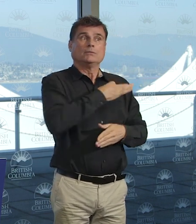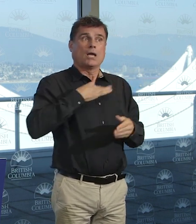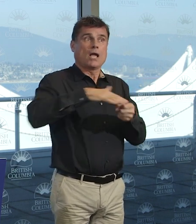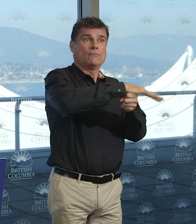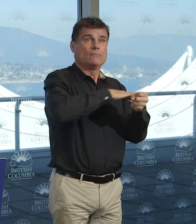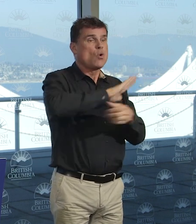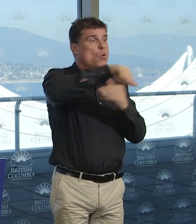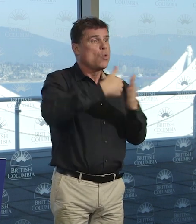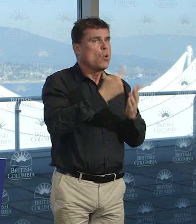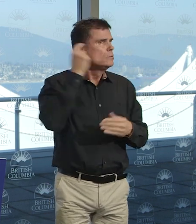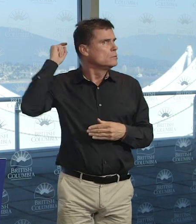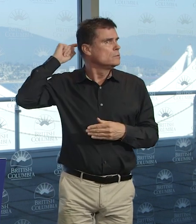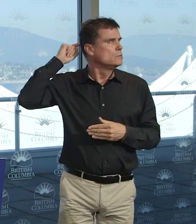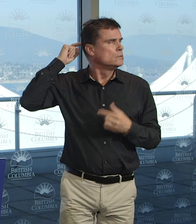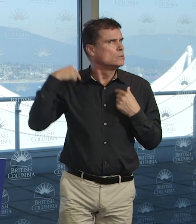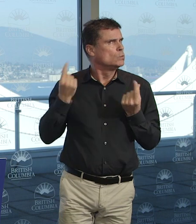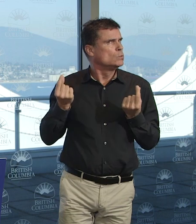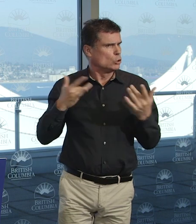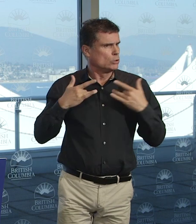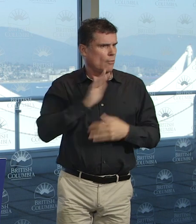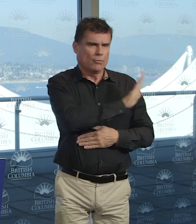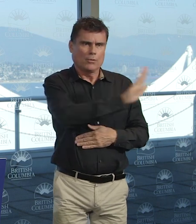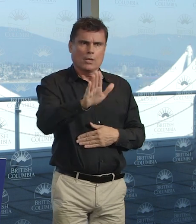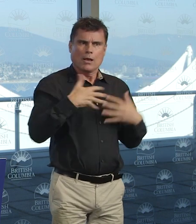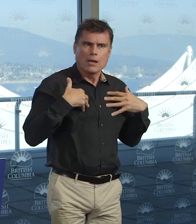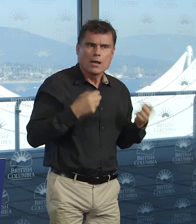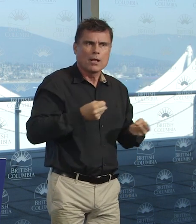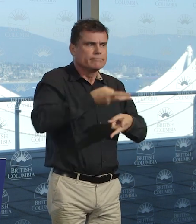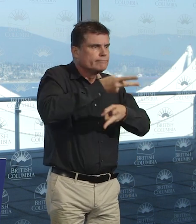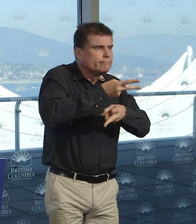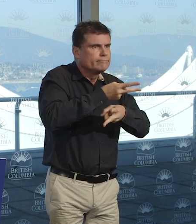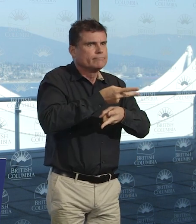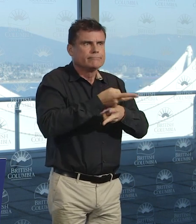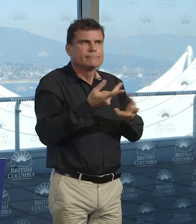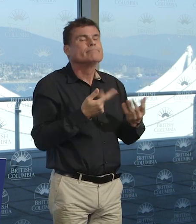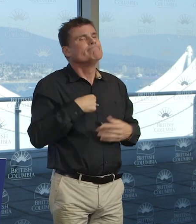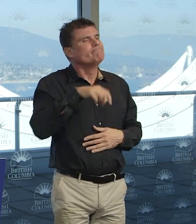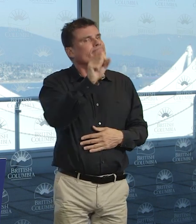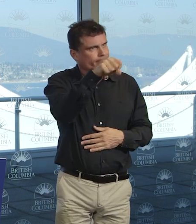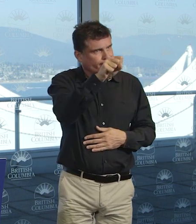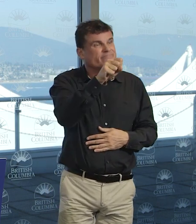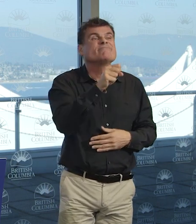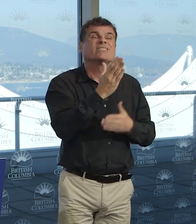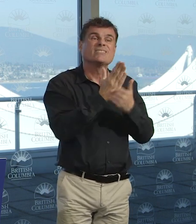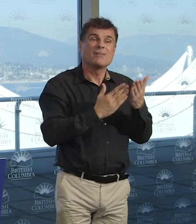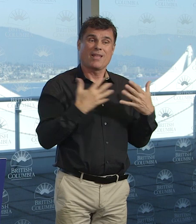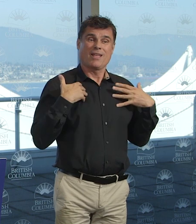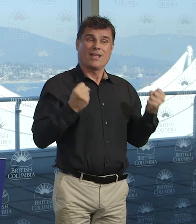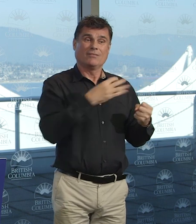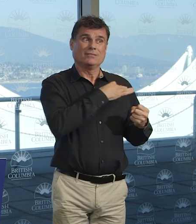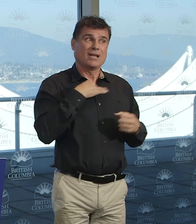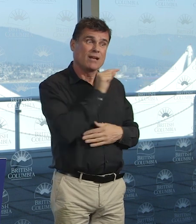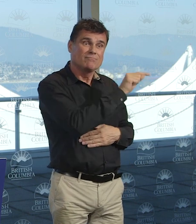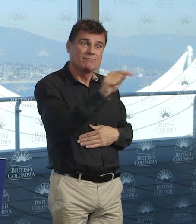last number of weeks and I do want to say that we have had a number of healthcare workers who have been infected with this virus and today